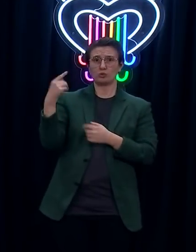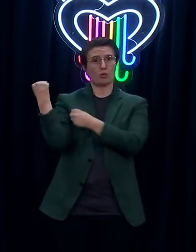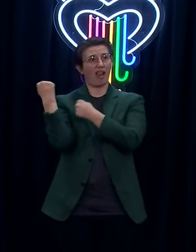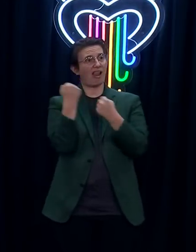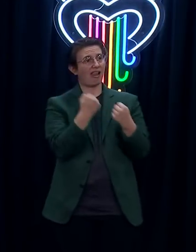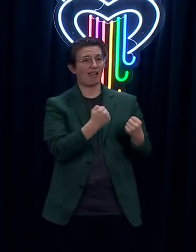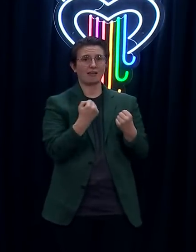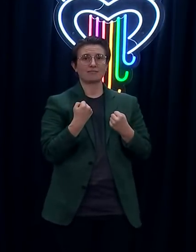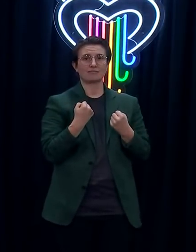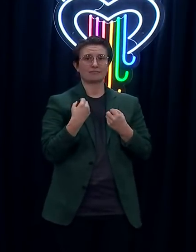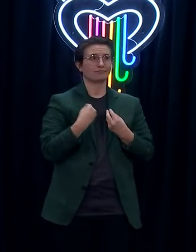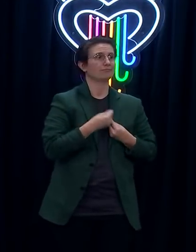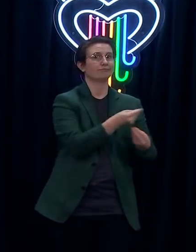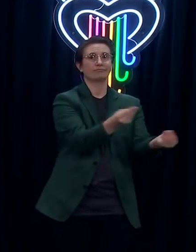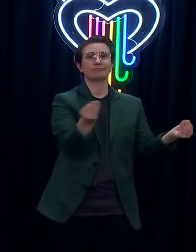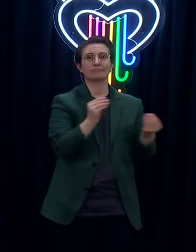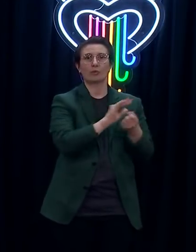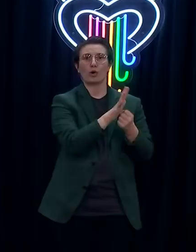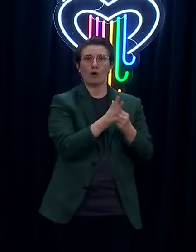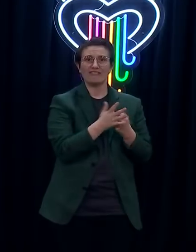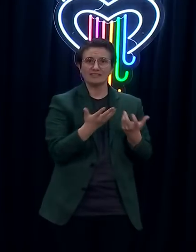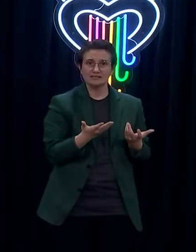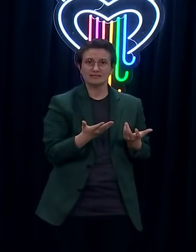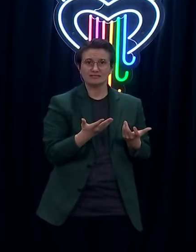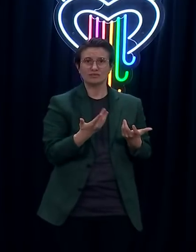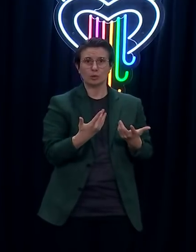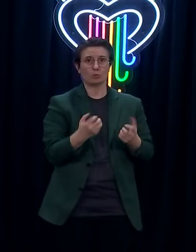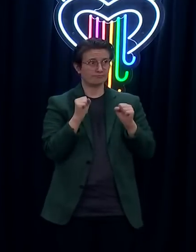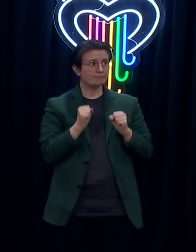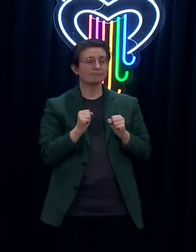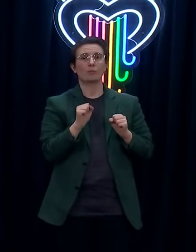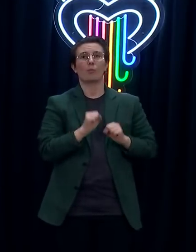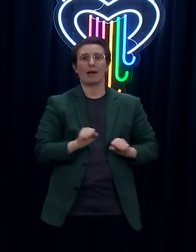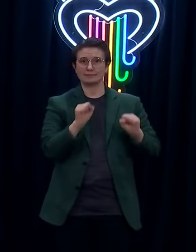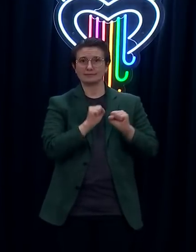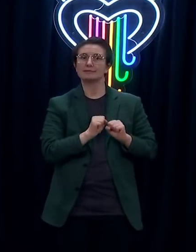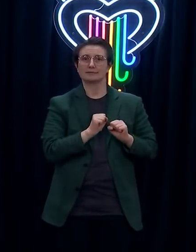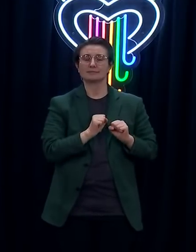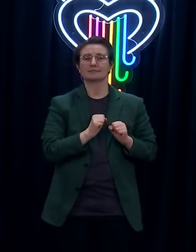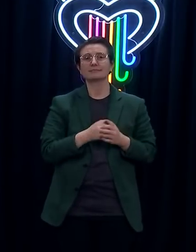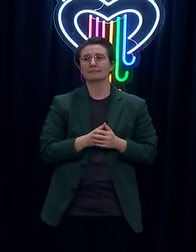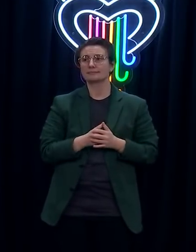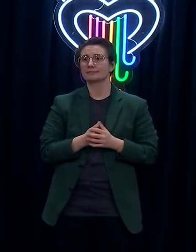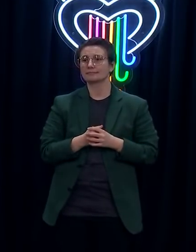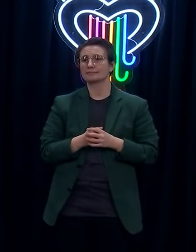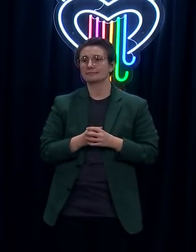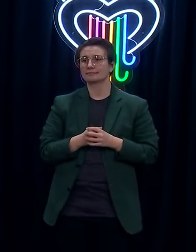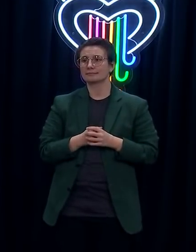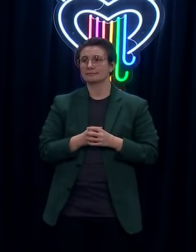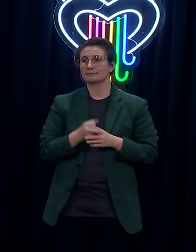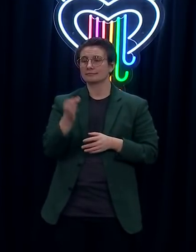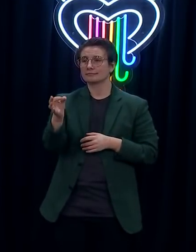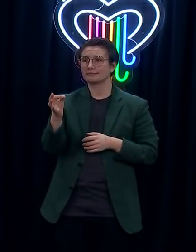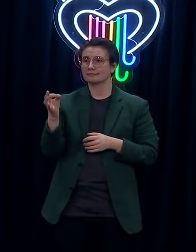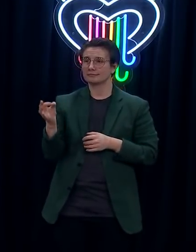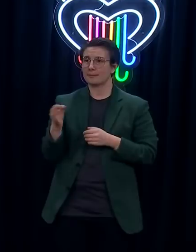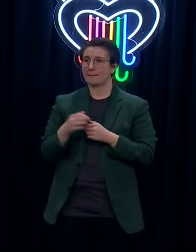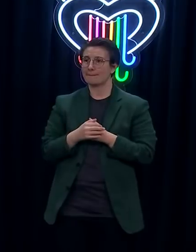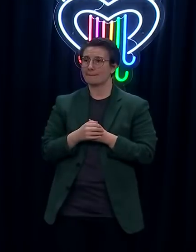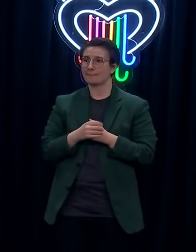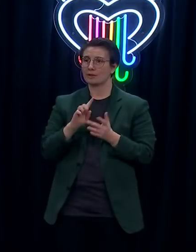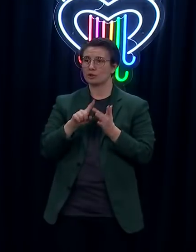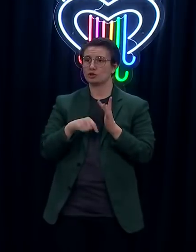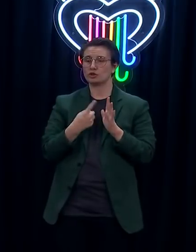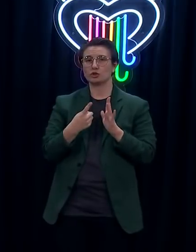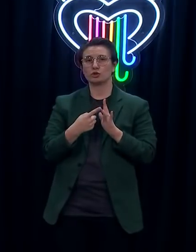sit tight while we work on ensuring that it is safe. Just in terms of the numbers, is, I guess, the